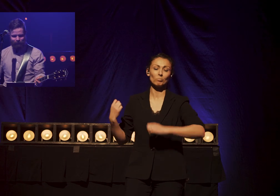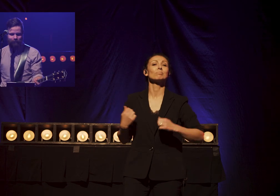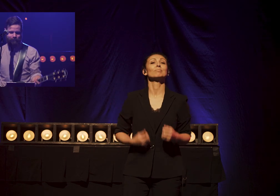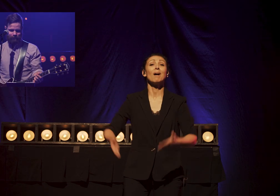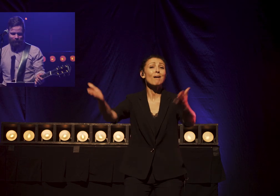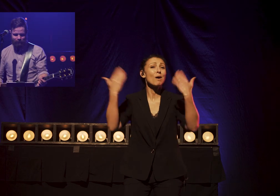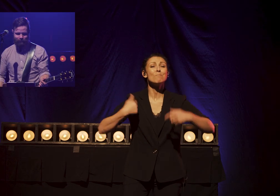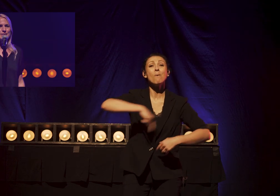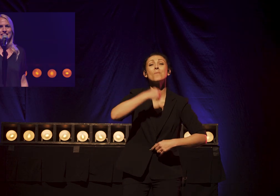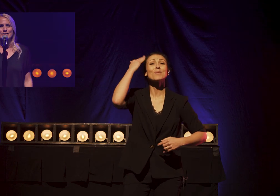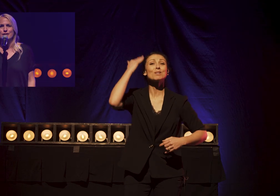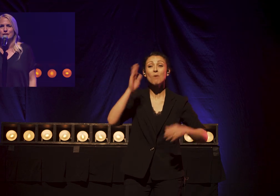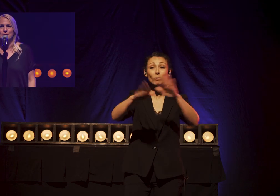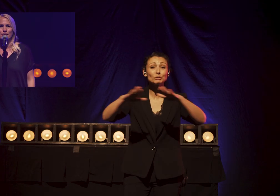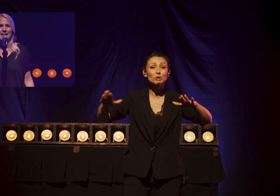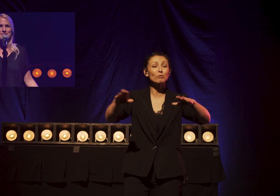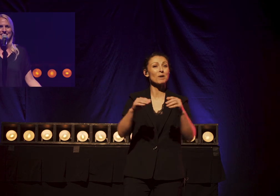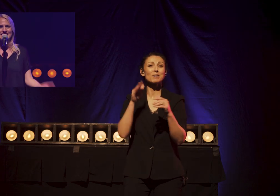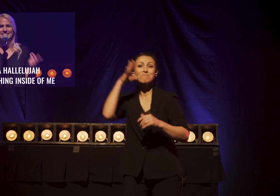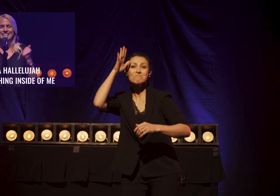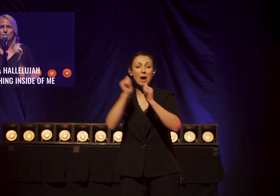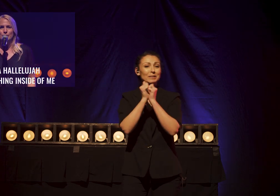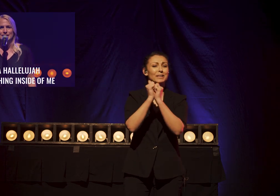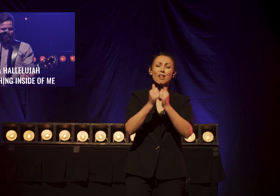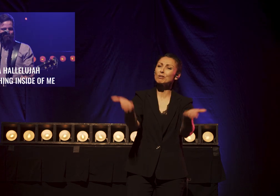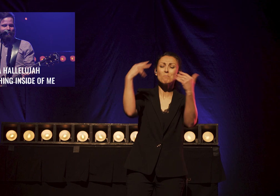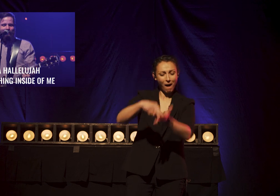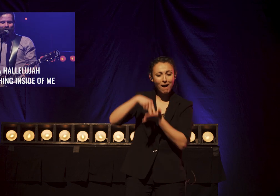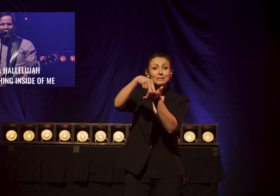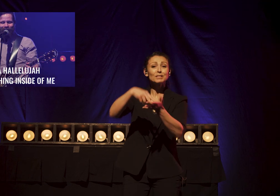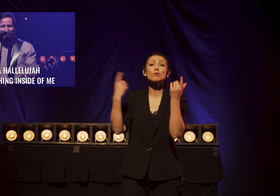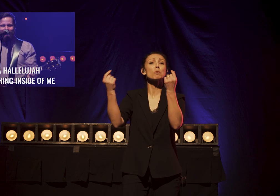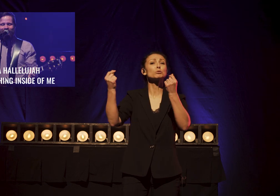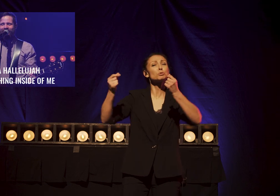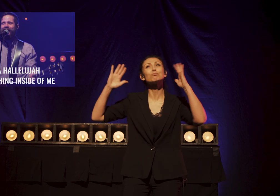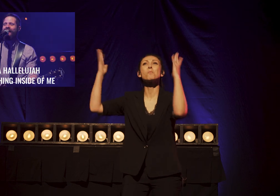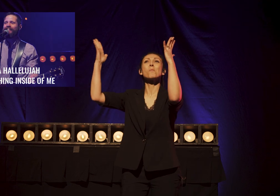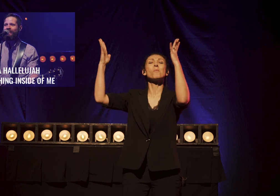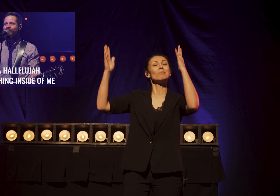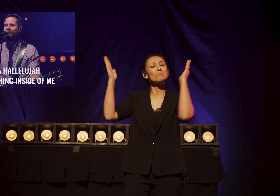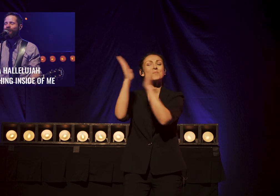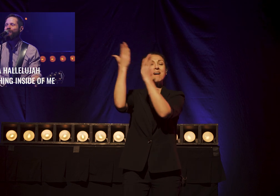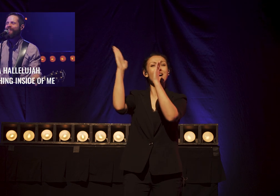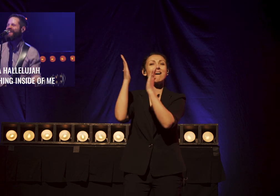Come on, we know your kids are with you in those homes, the families. Stand up together and raise a hallelujah. And hallelujah,